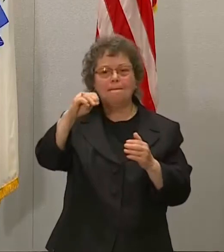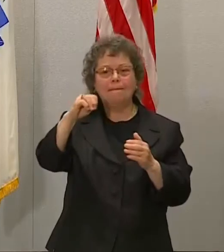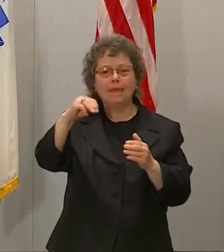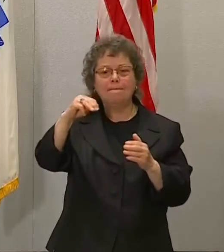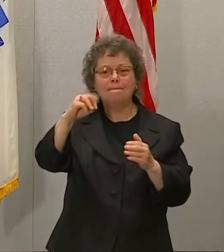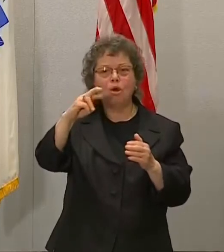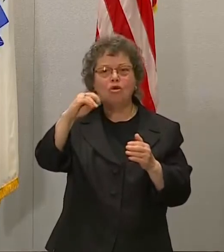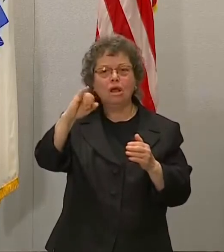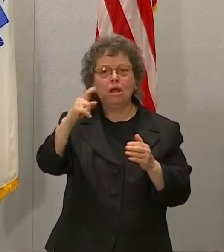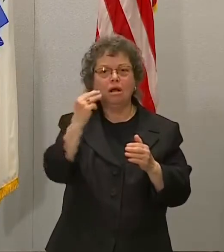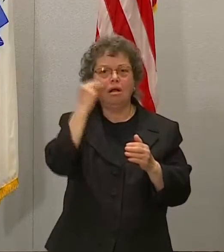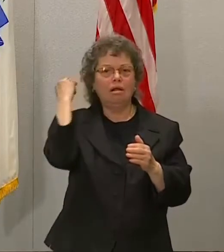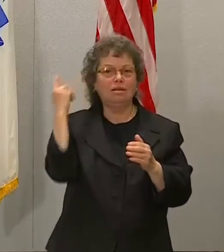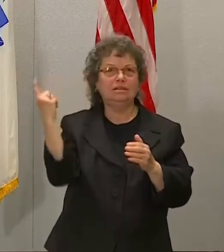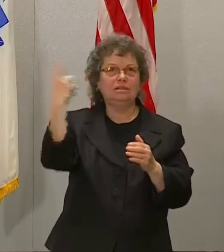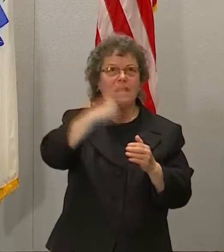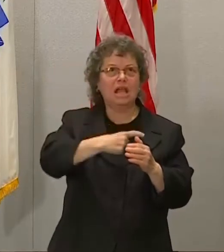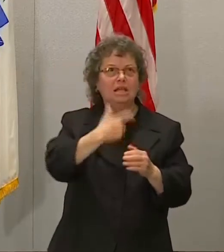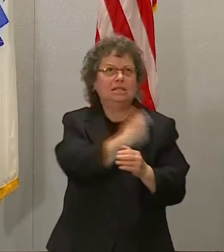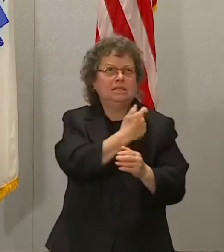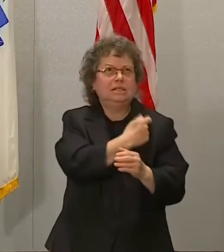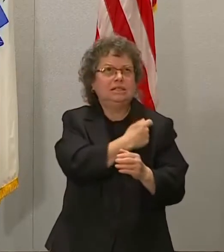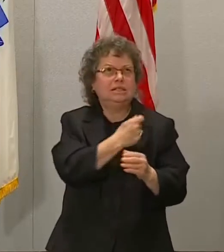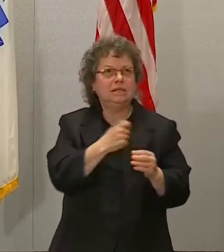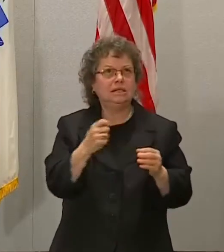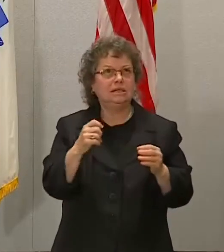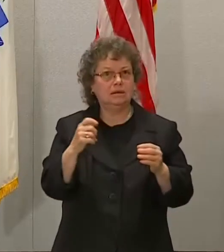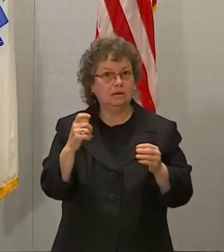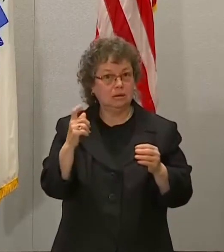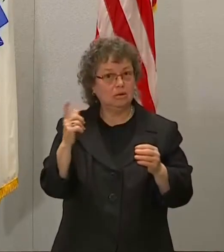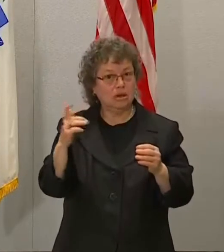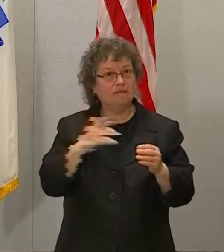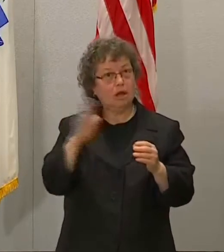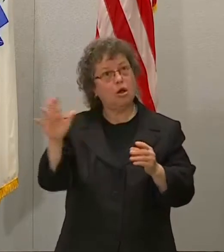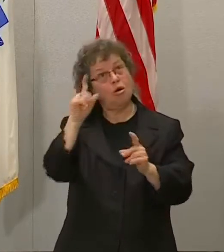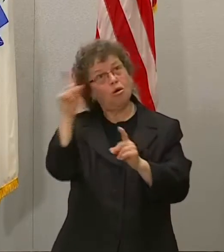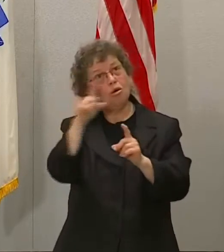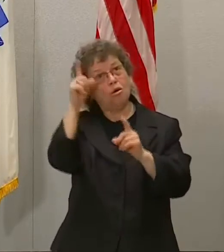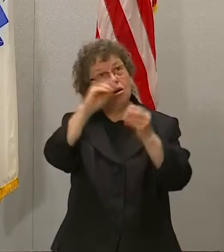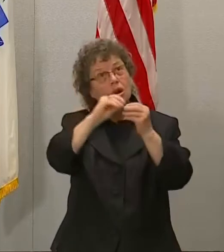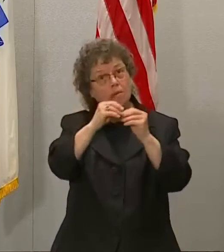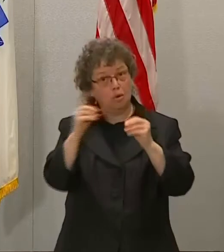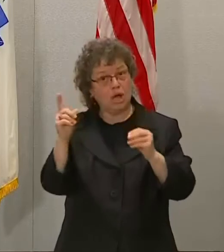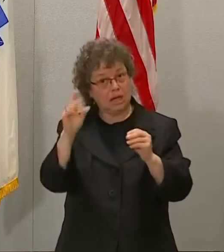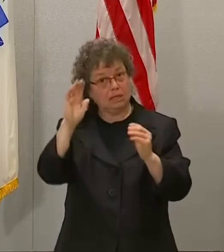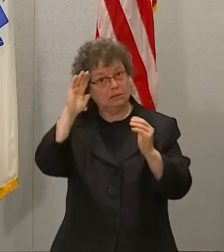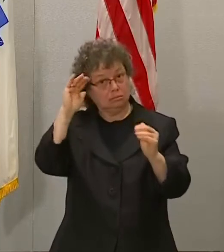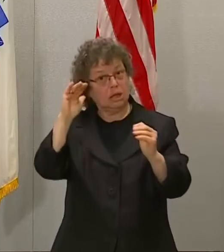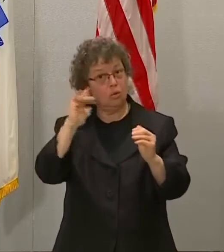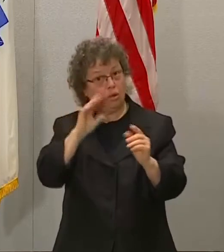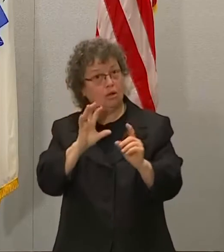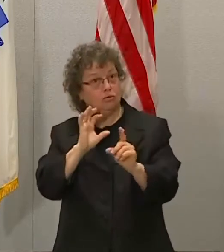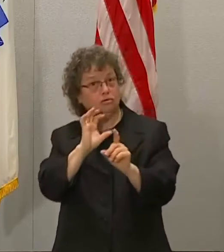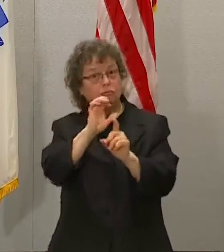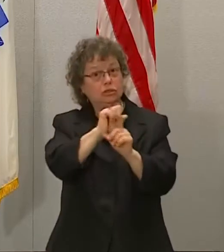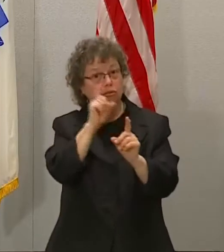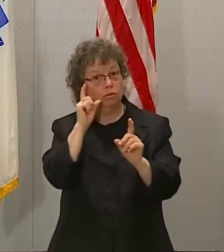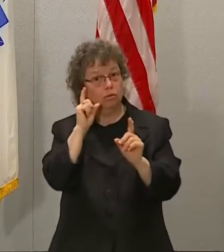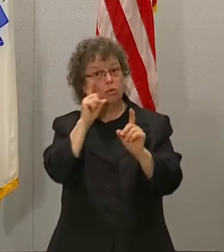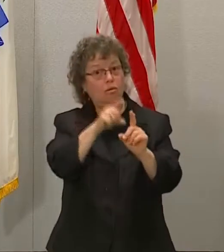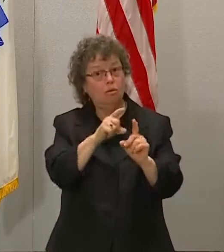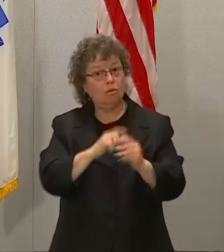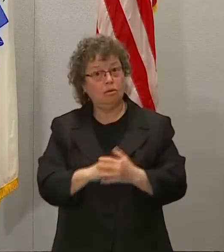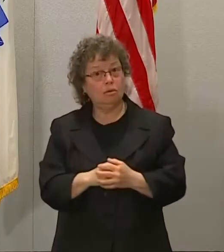achievable role? Obviously, weren't, would it be at the level that you hoped you would have been when you make that statement?